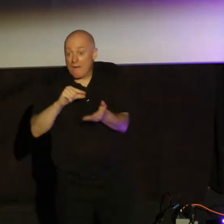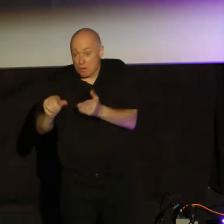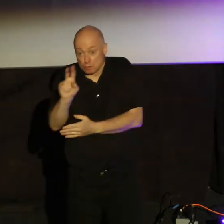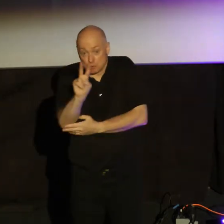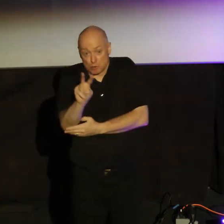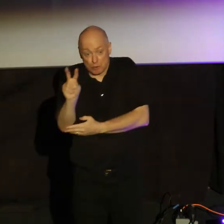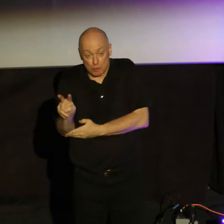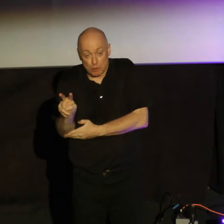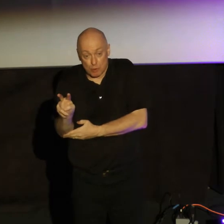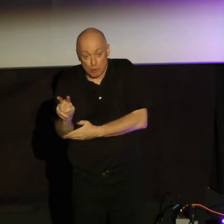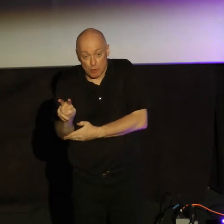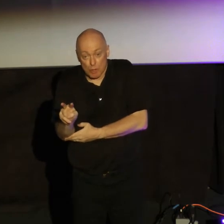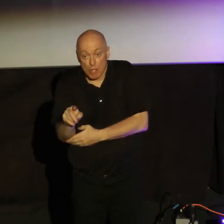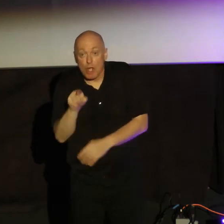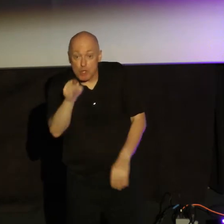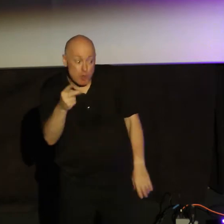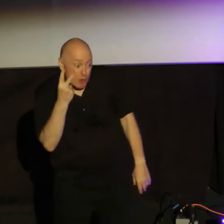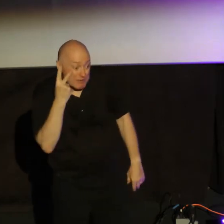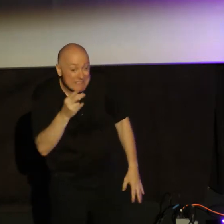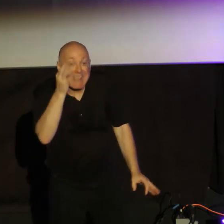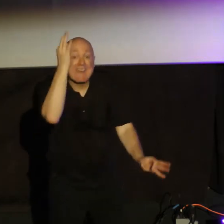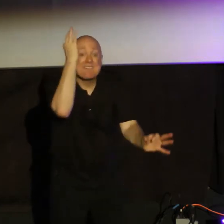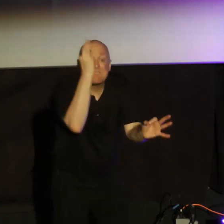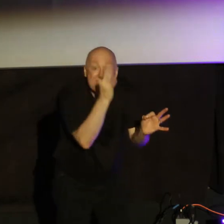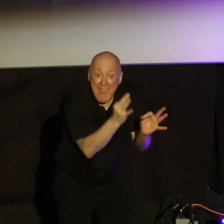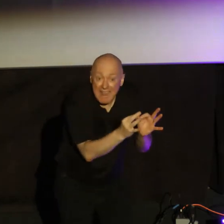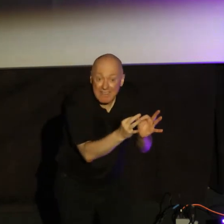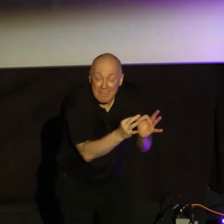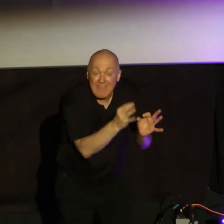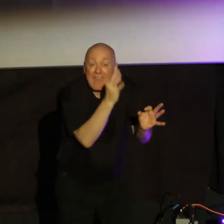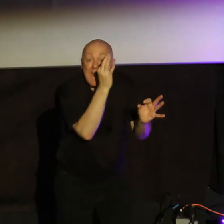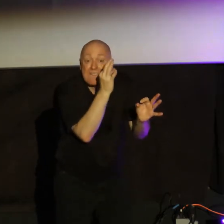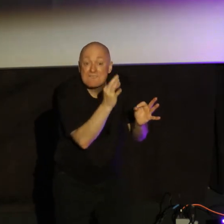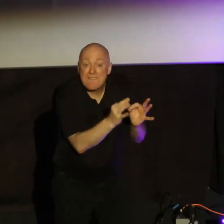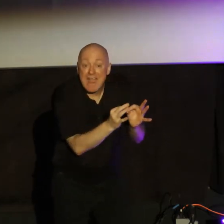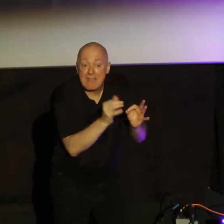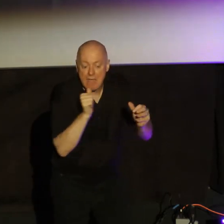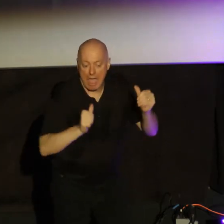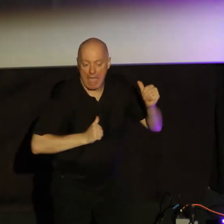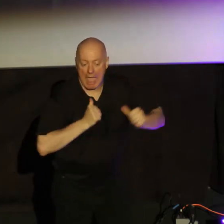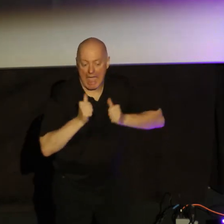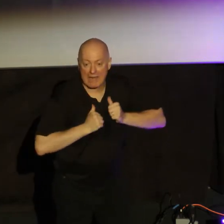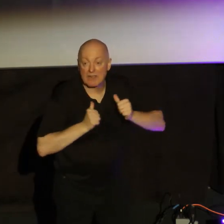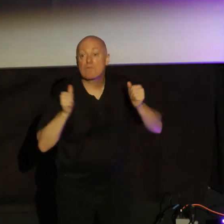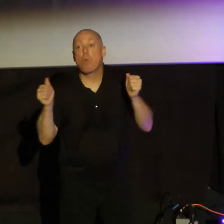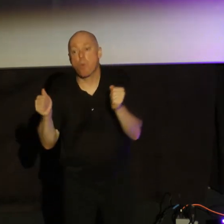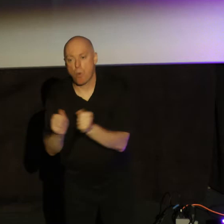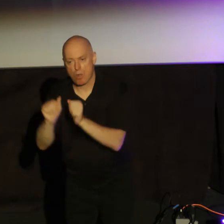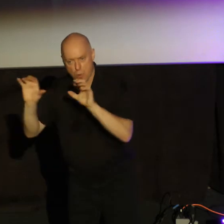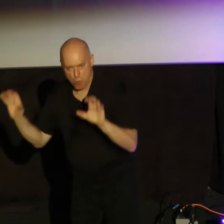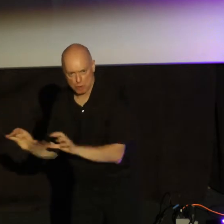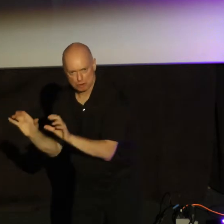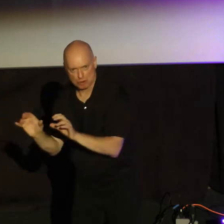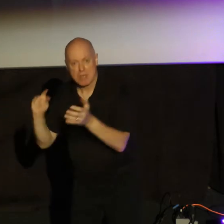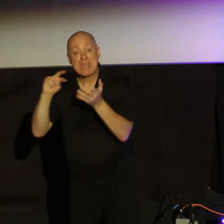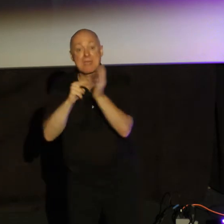He says, see that faith, and listen, he says, was active along with his works. That means that faith